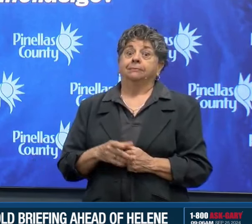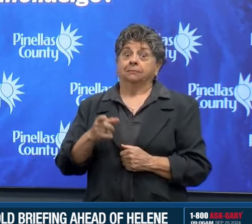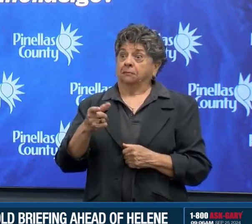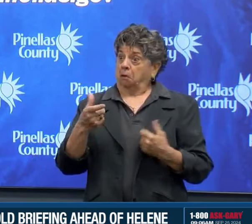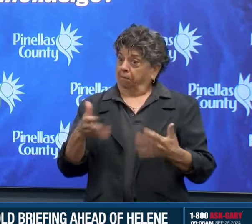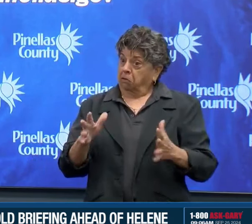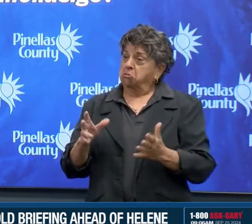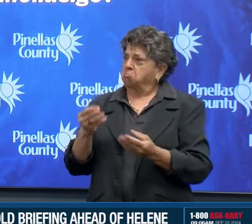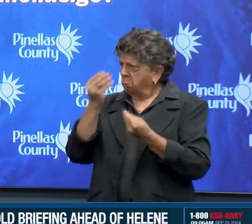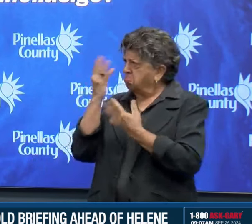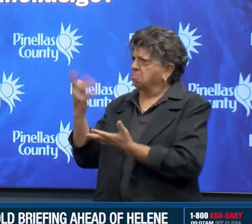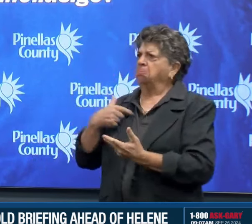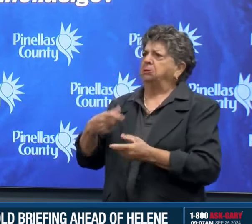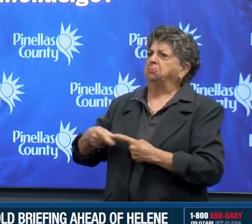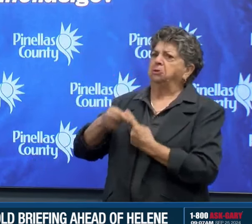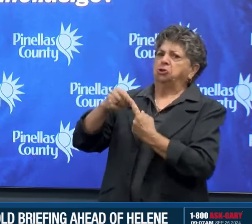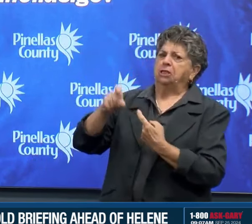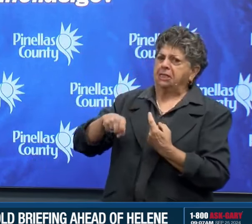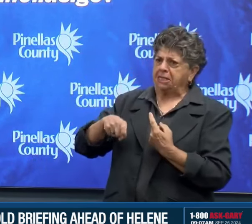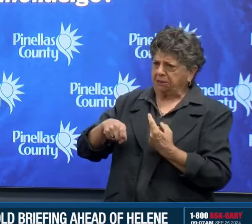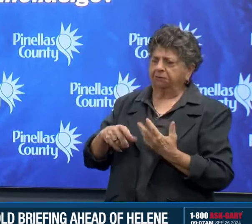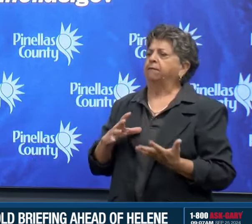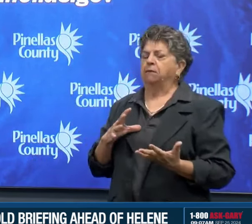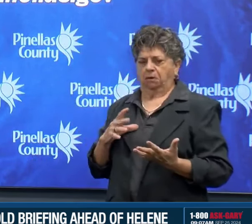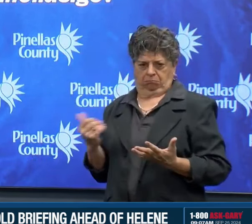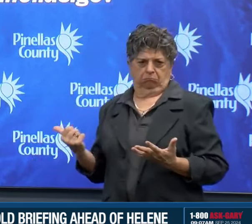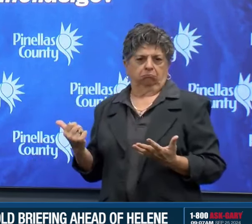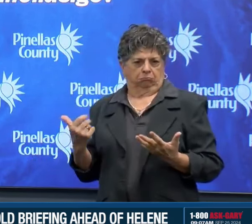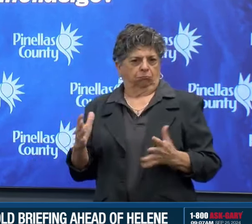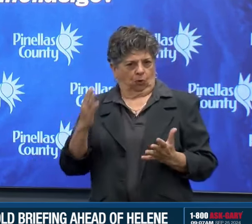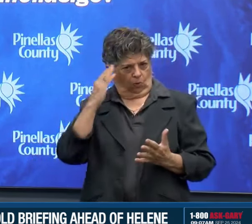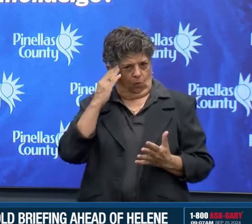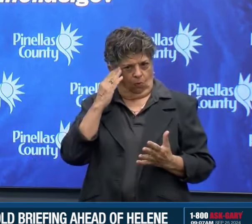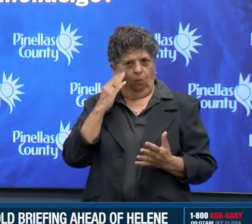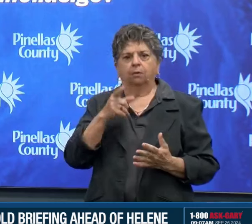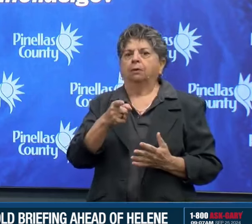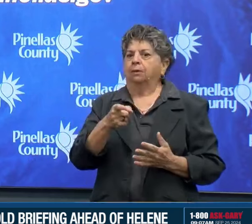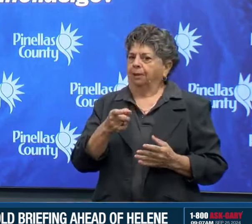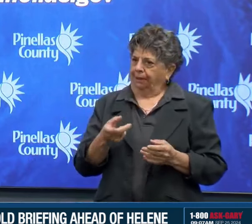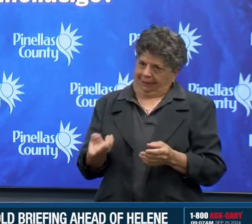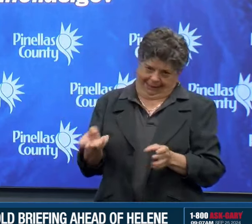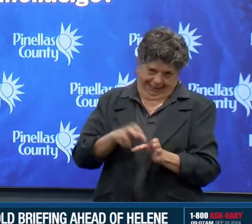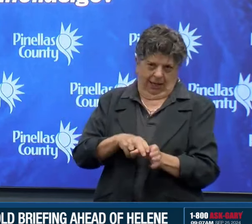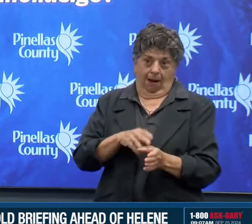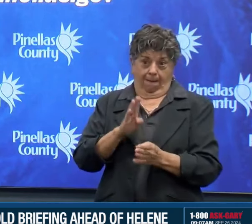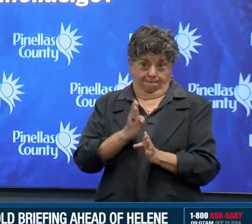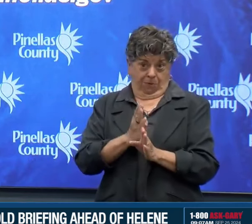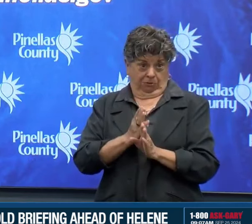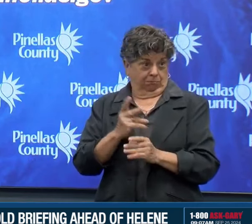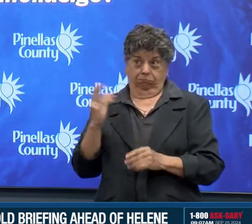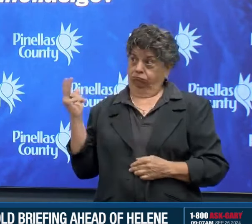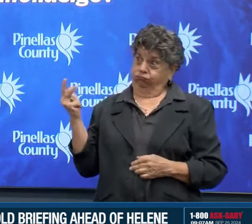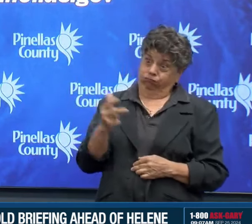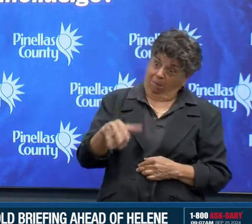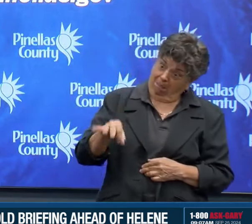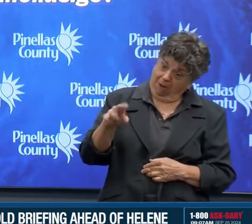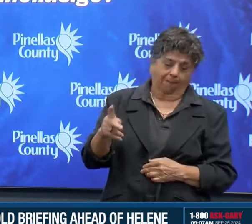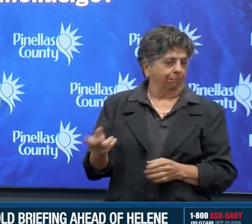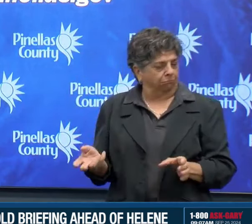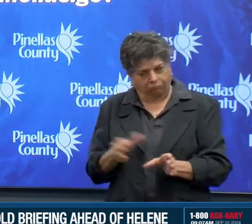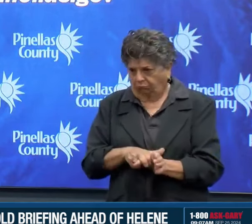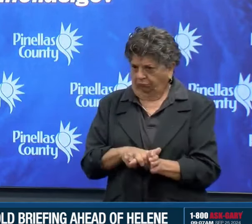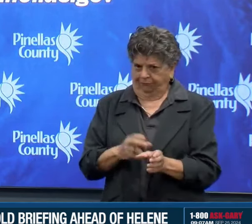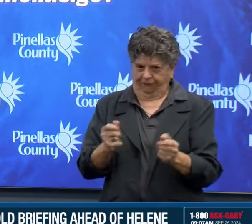requested transportation assistance, you need to get on the bus when it arrives at your home. We are running those buses